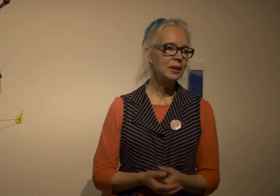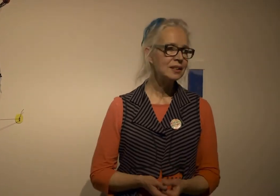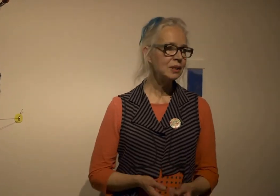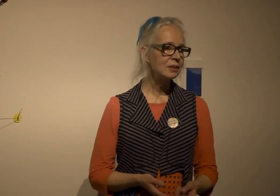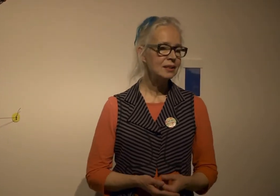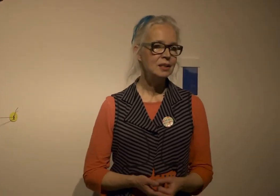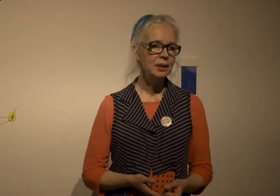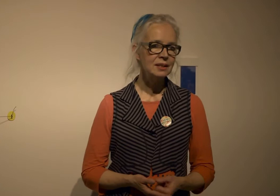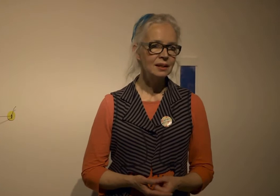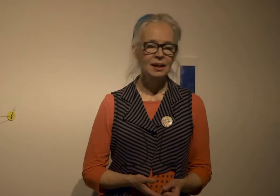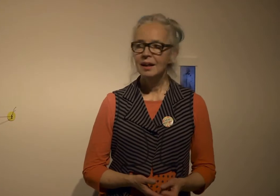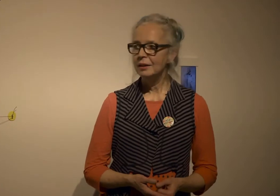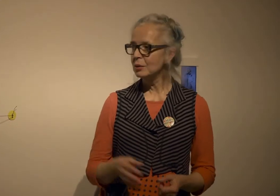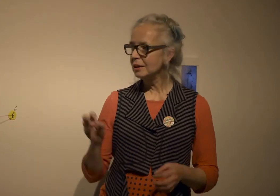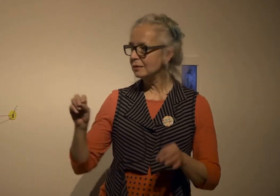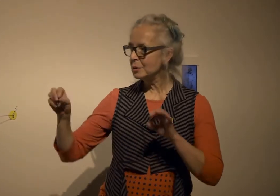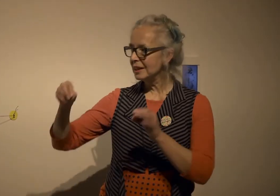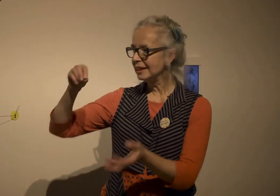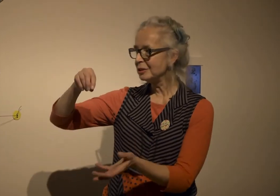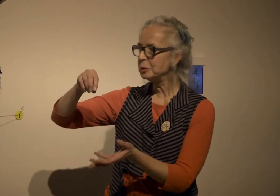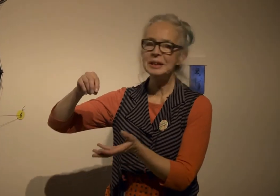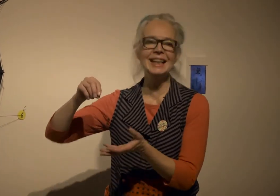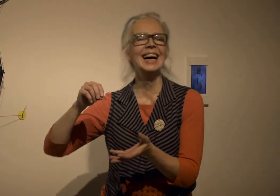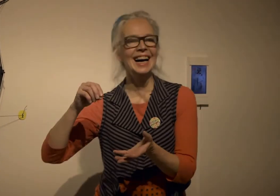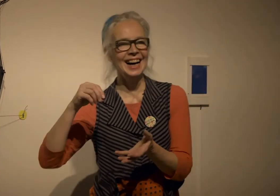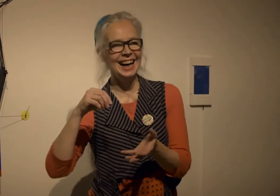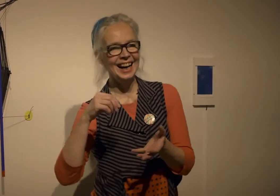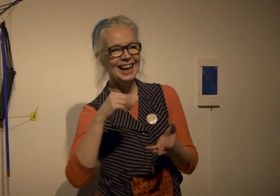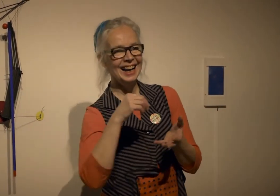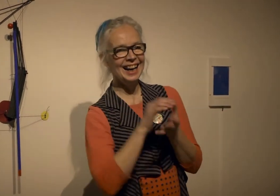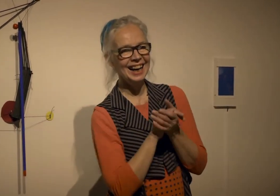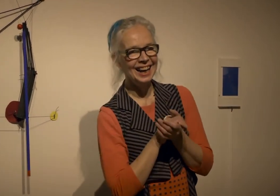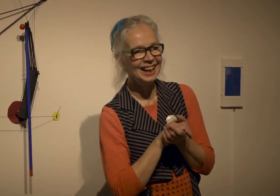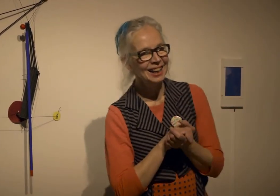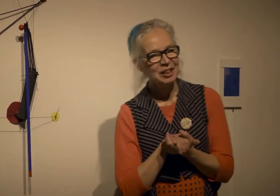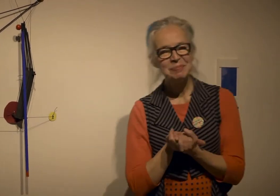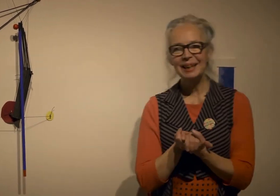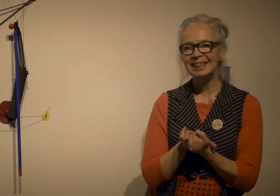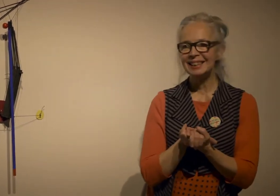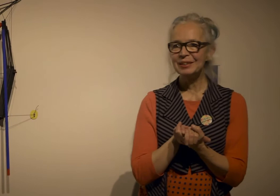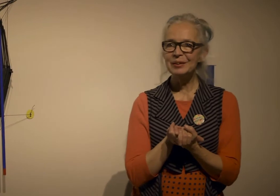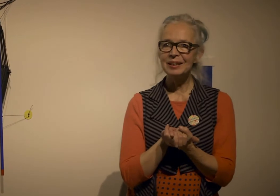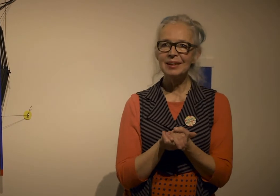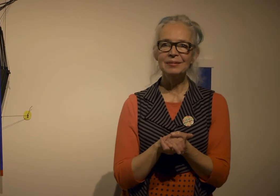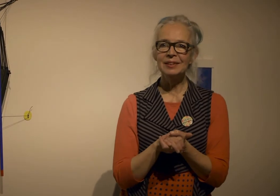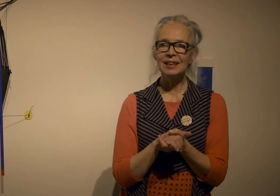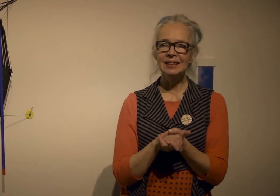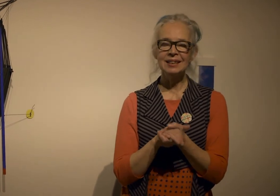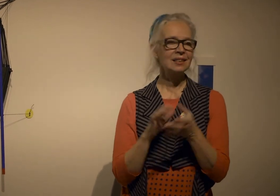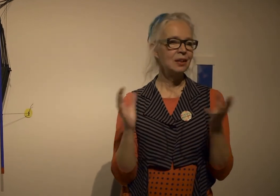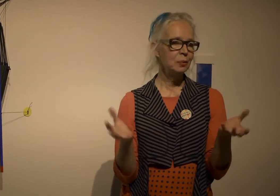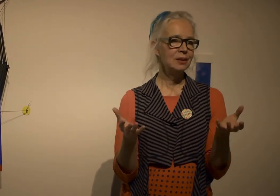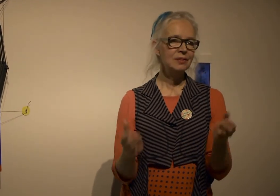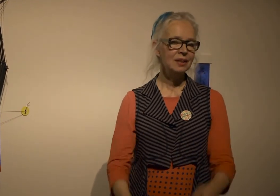otherwise sometimes it is depressing I was only nervous with a little tree but no I feel